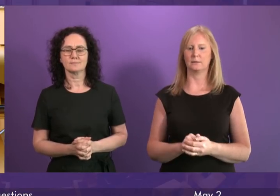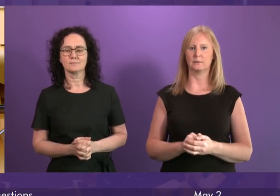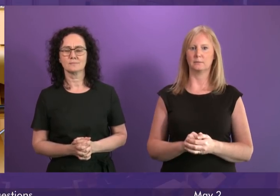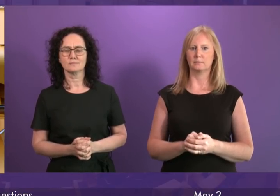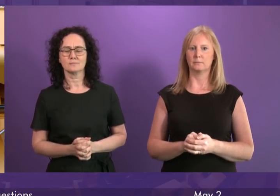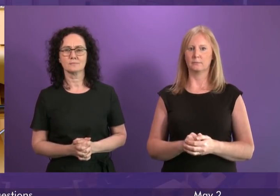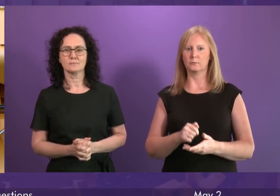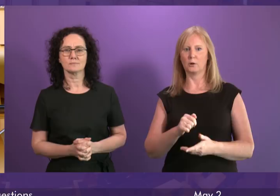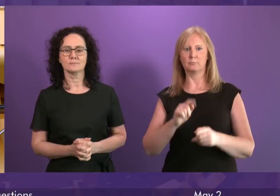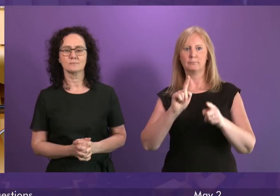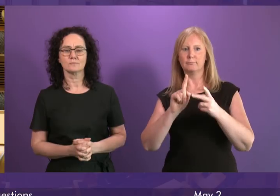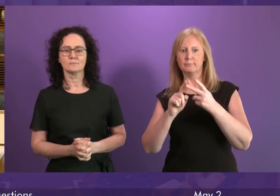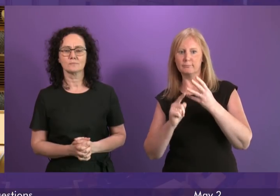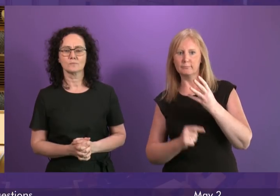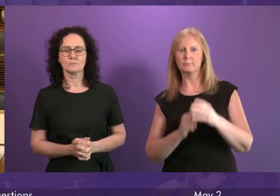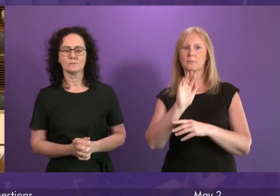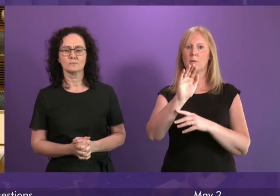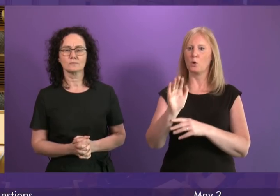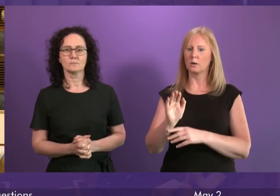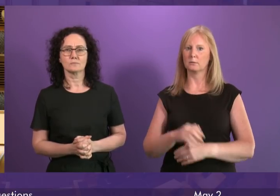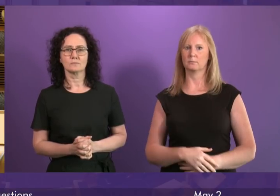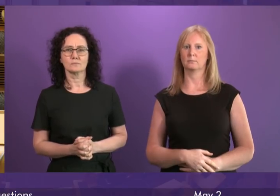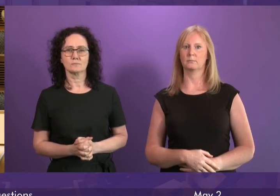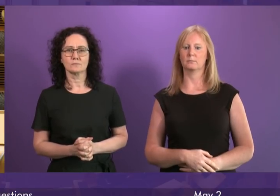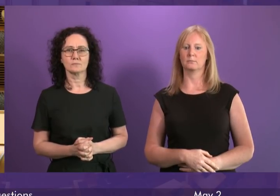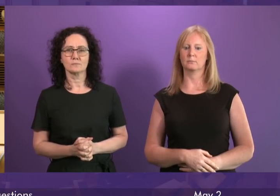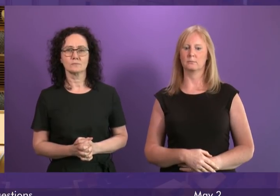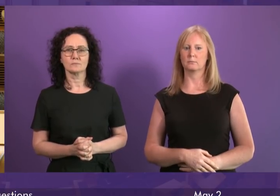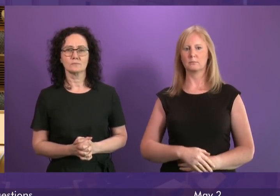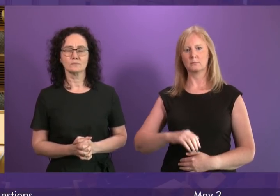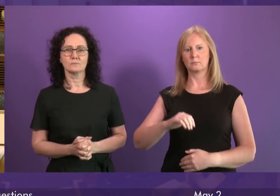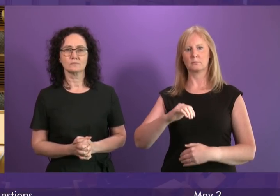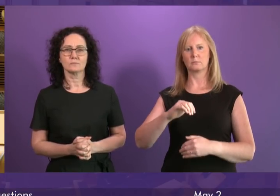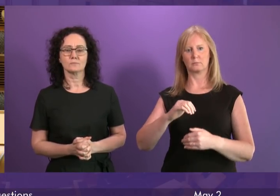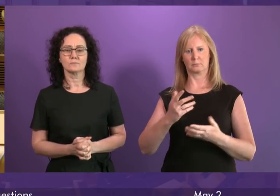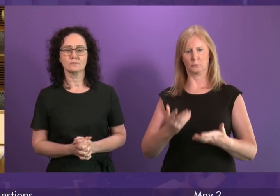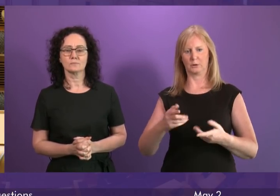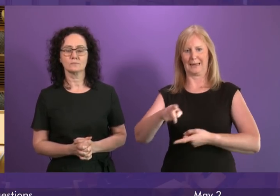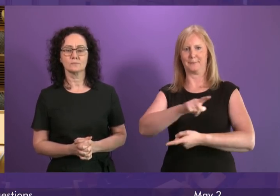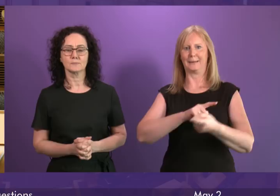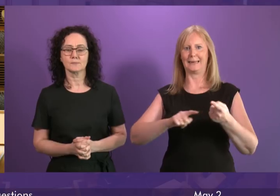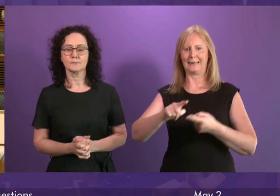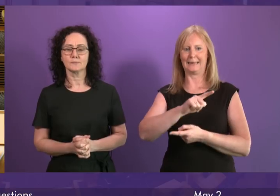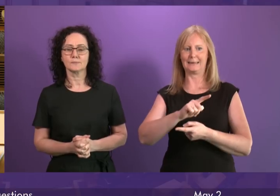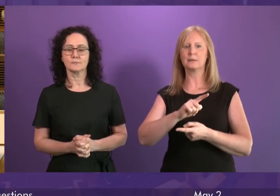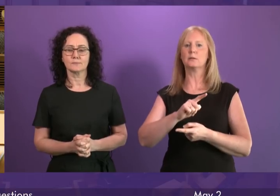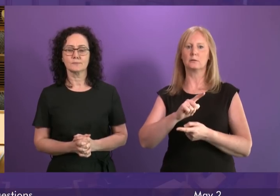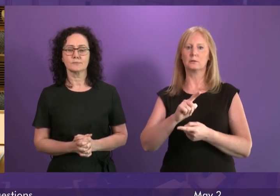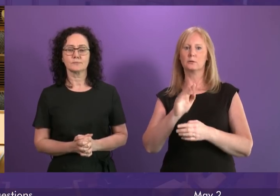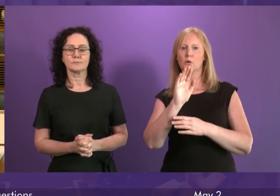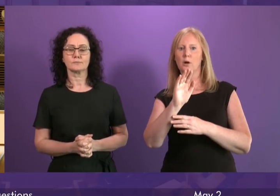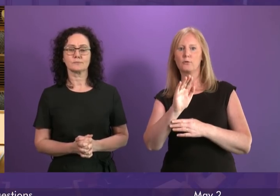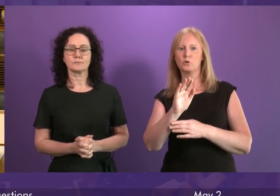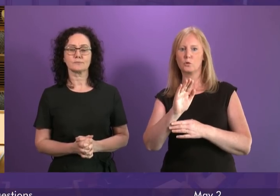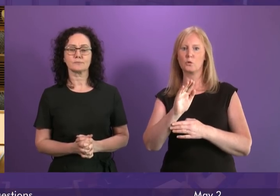not for the United Arab Emirates. And today's Scottish government meeting with the companies and unions in the offshore sector is